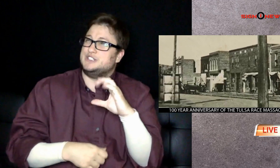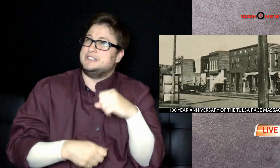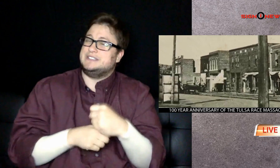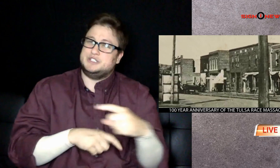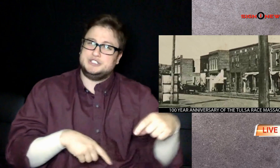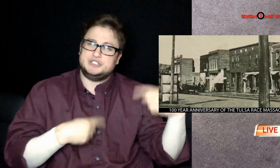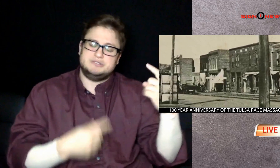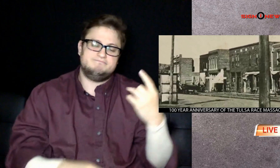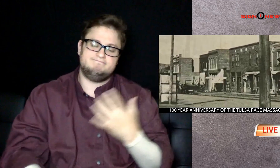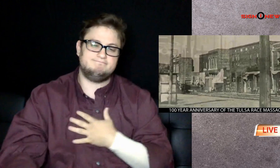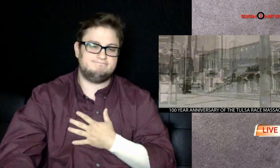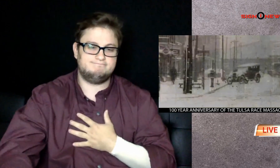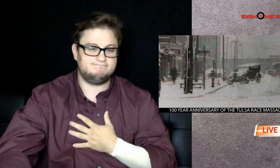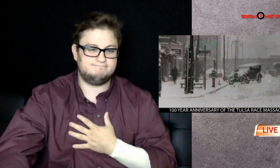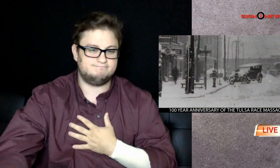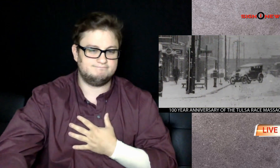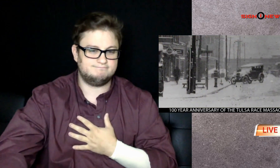Wow, that was 100 years ago today.